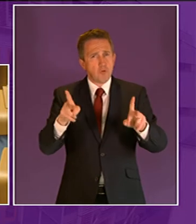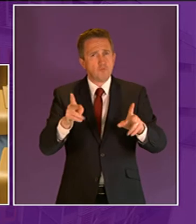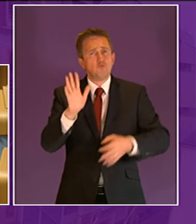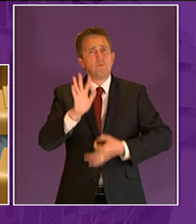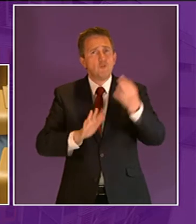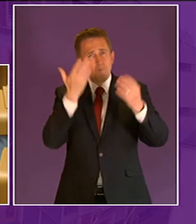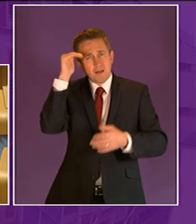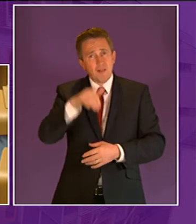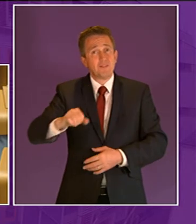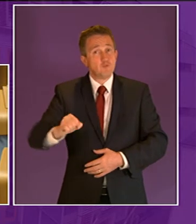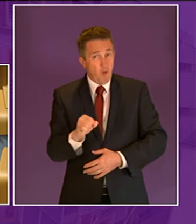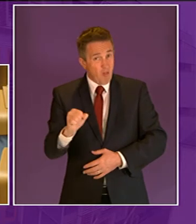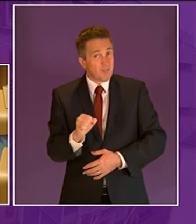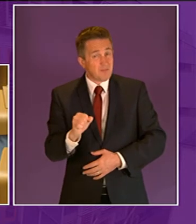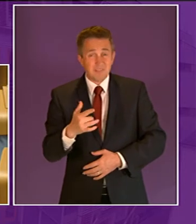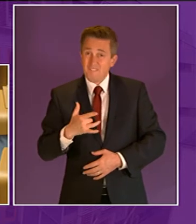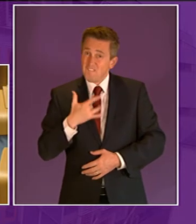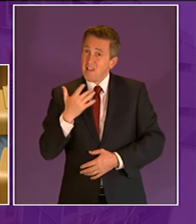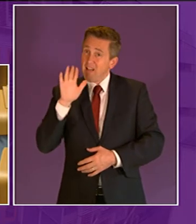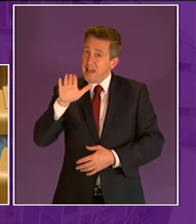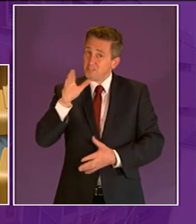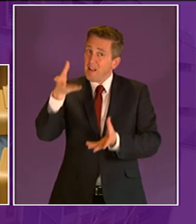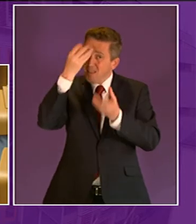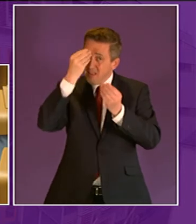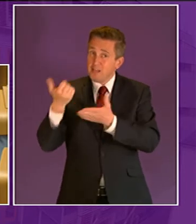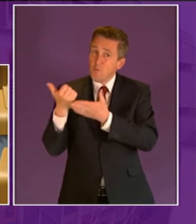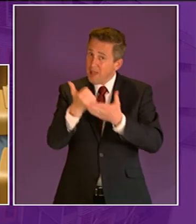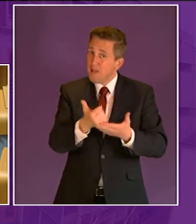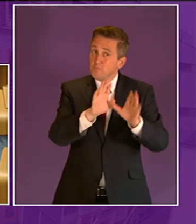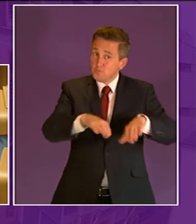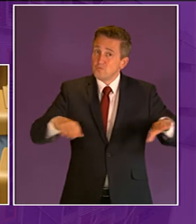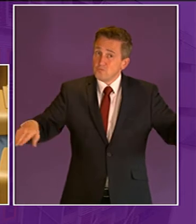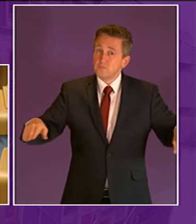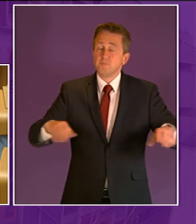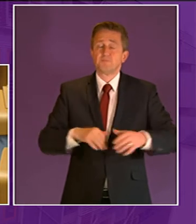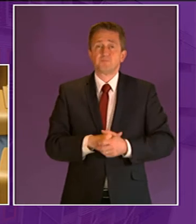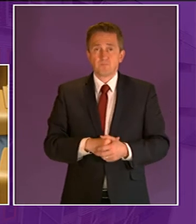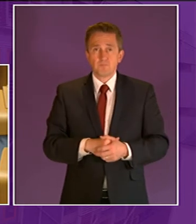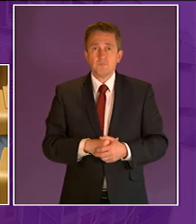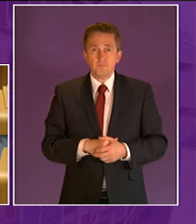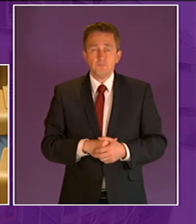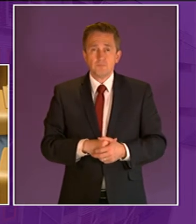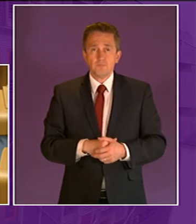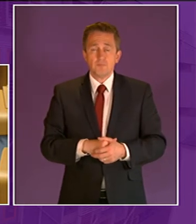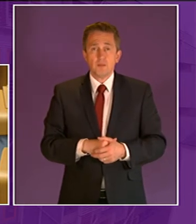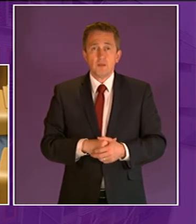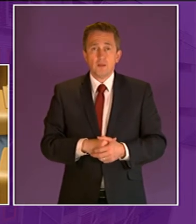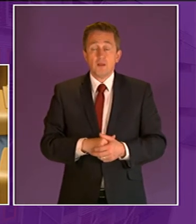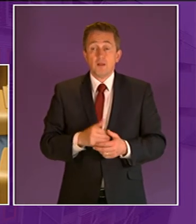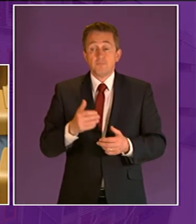and that includes outdoor learning because the evidence for it is quite clear despite its long history here there has been a decline in children